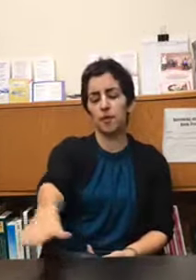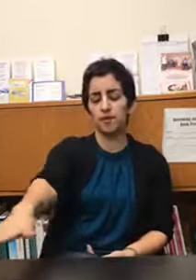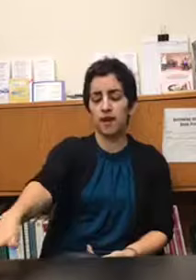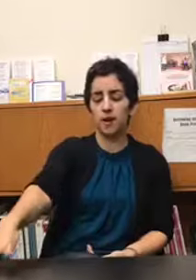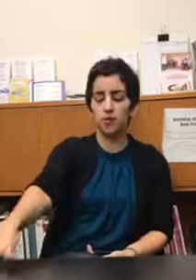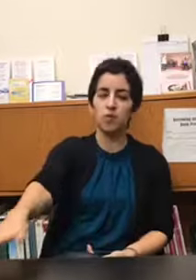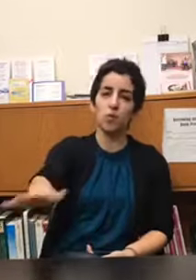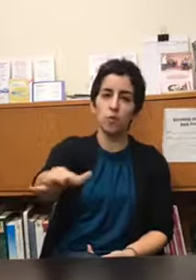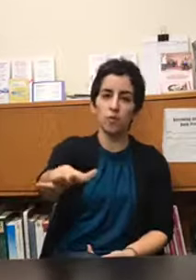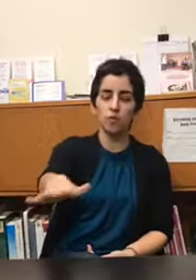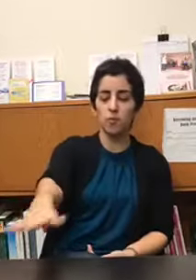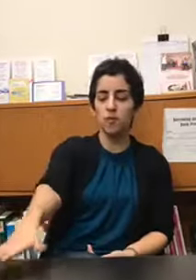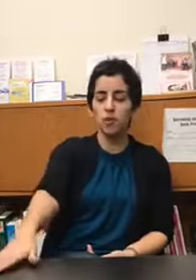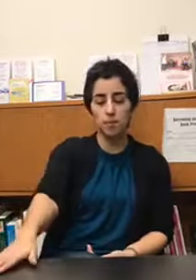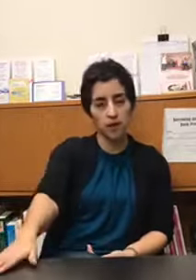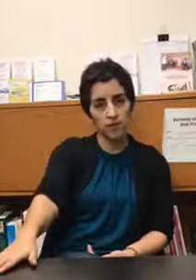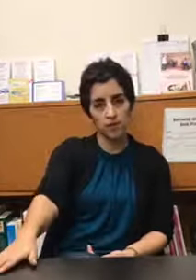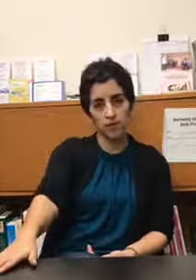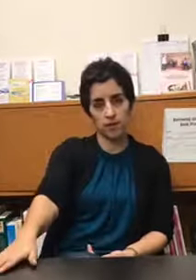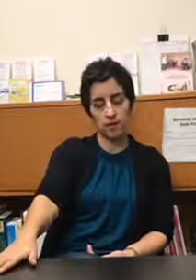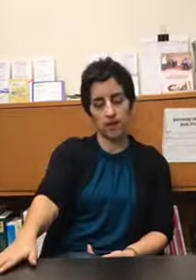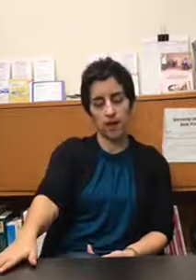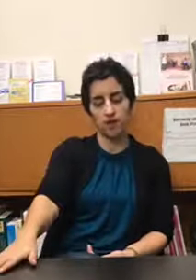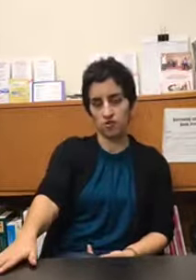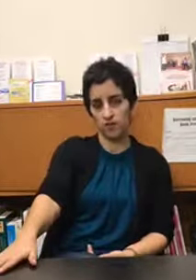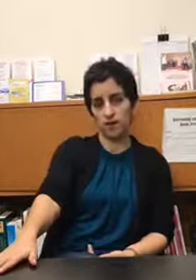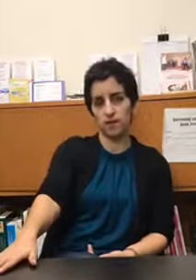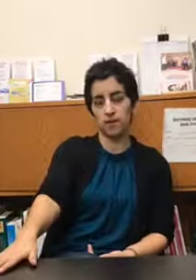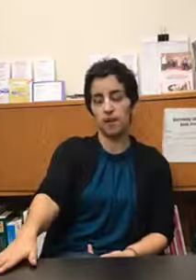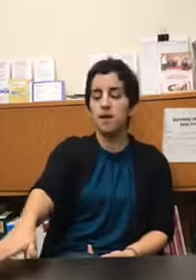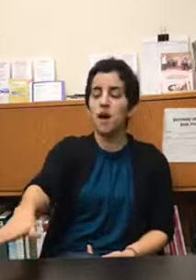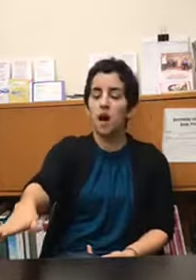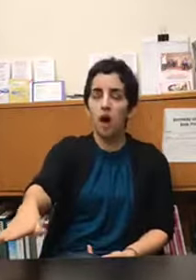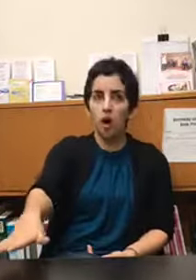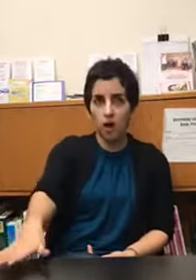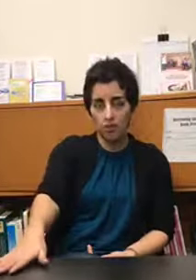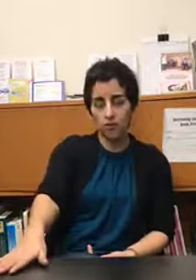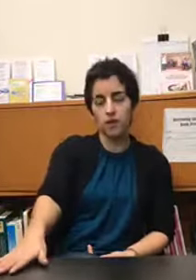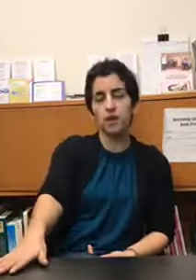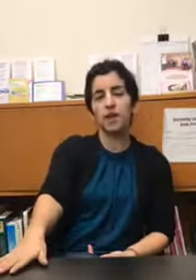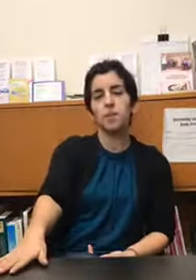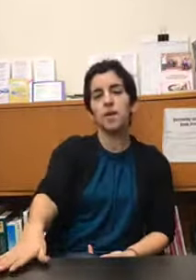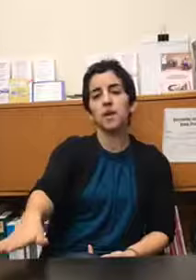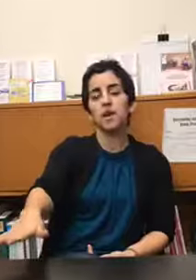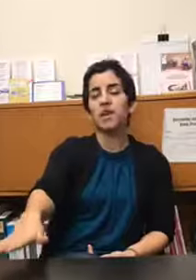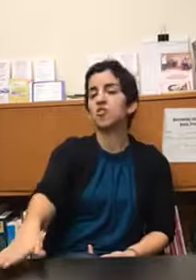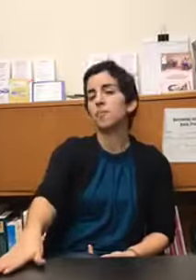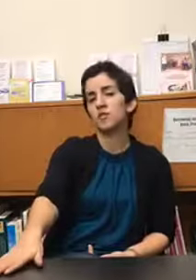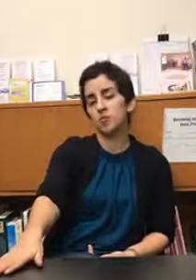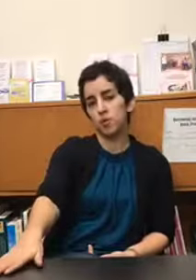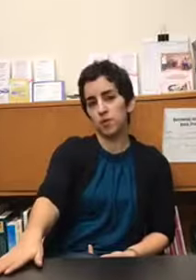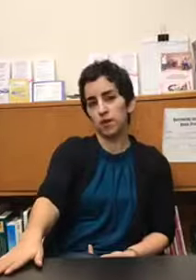this out so for music and mindfulness exercises often it can be instrumental music